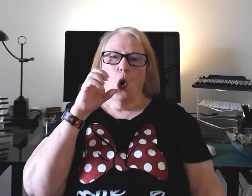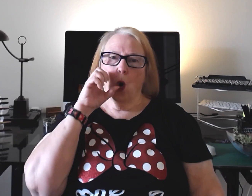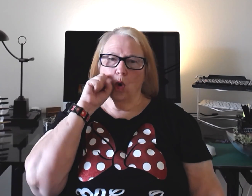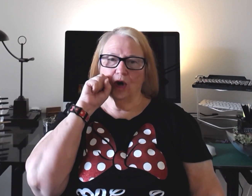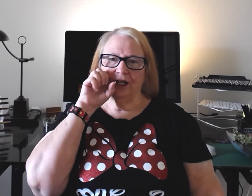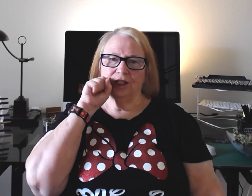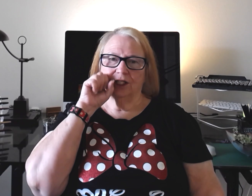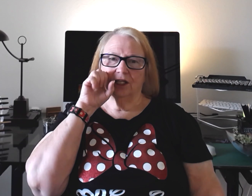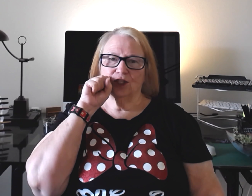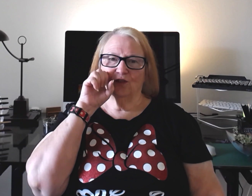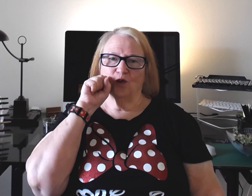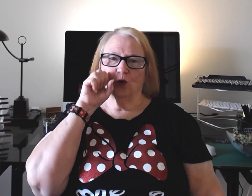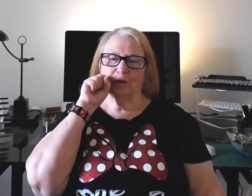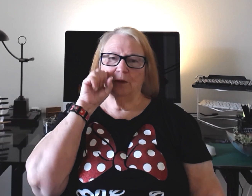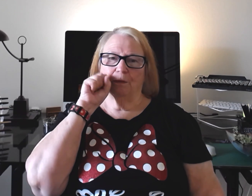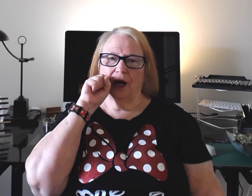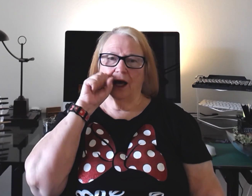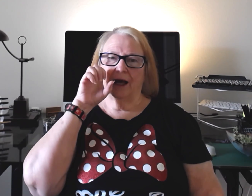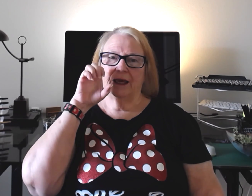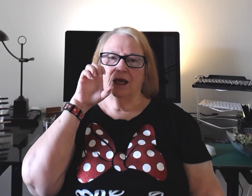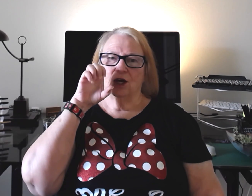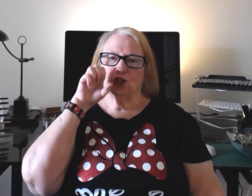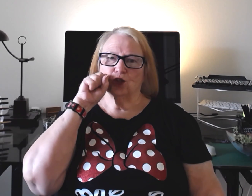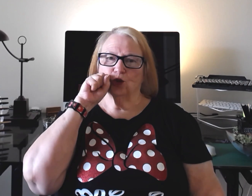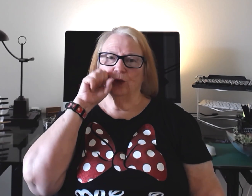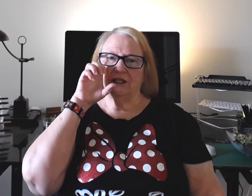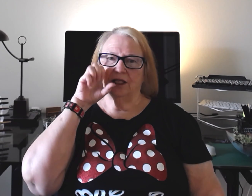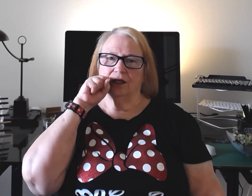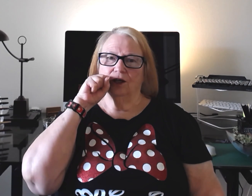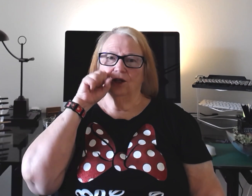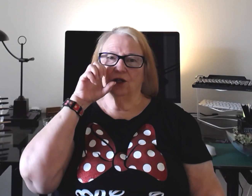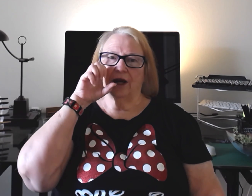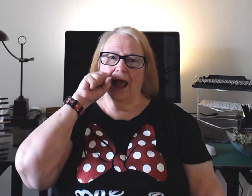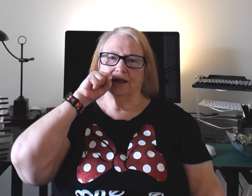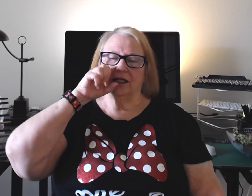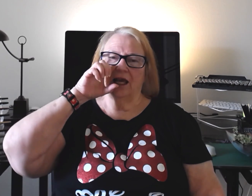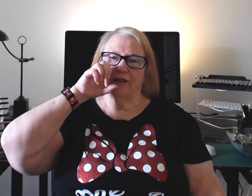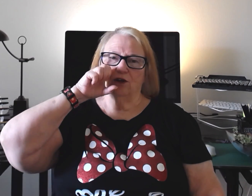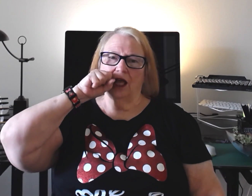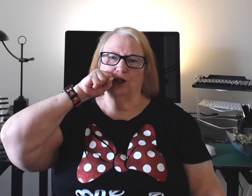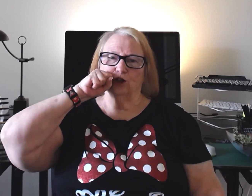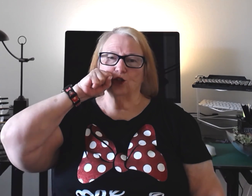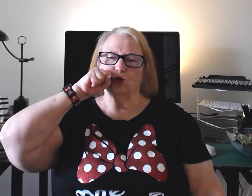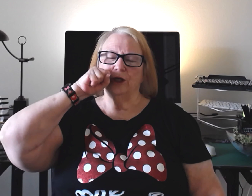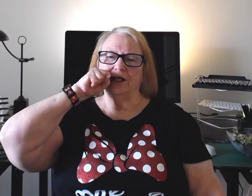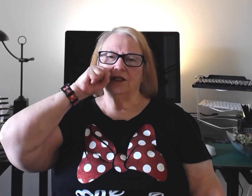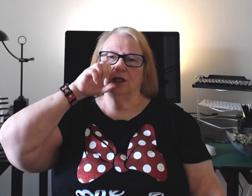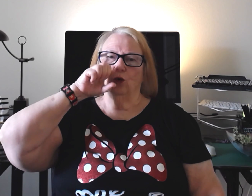Orange is formed by squeezing your hand together like you're squeezing orange